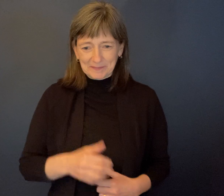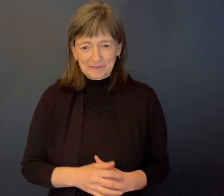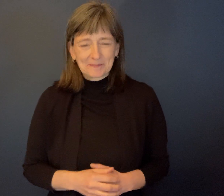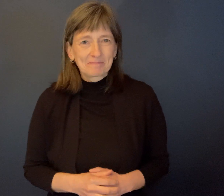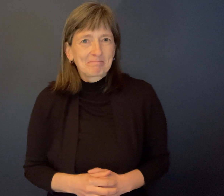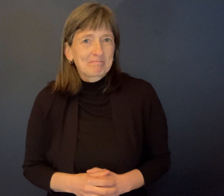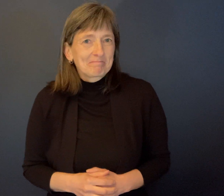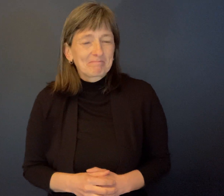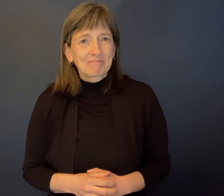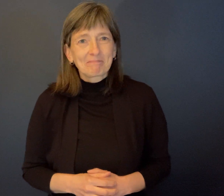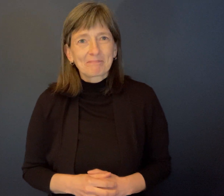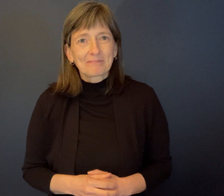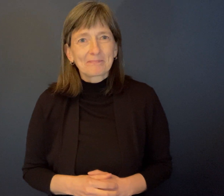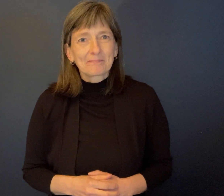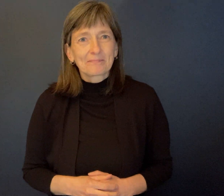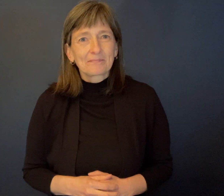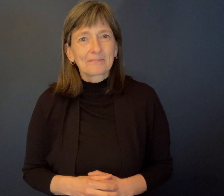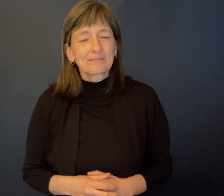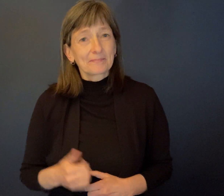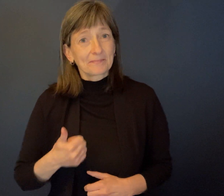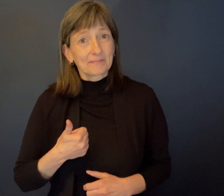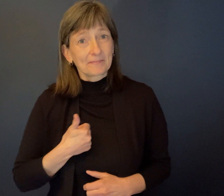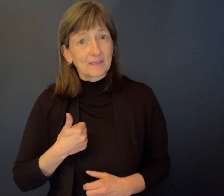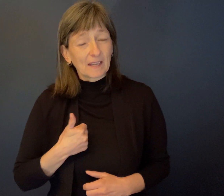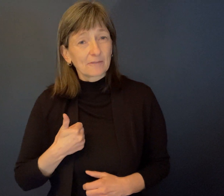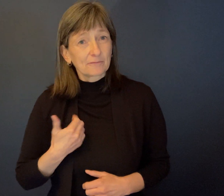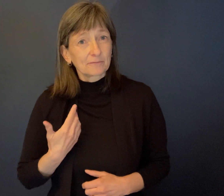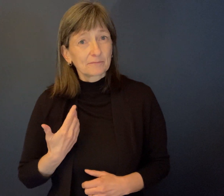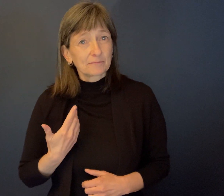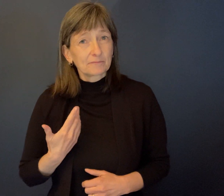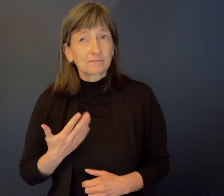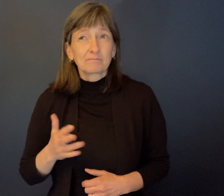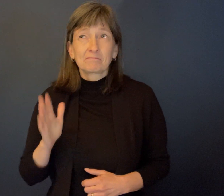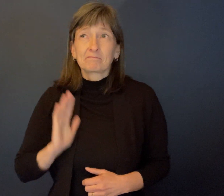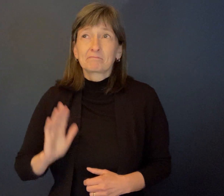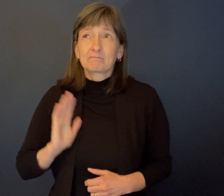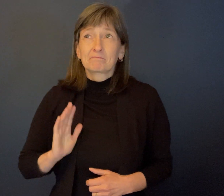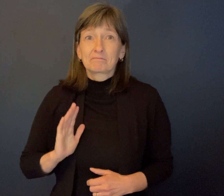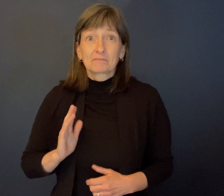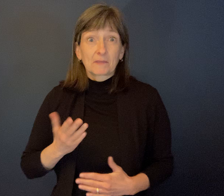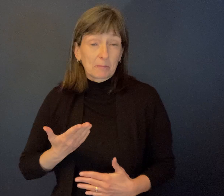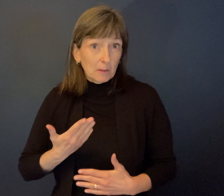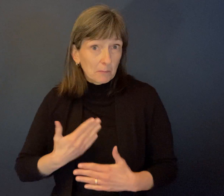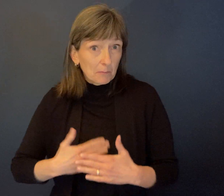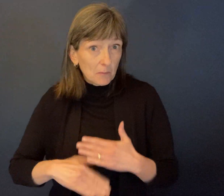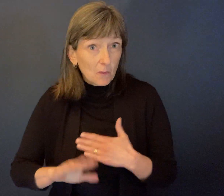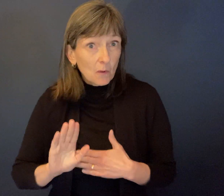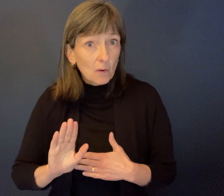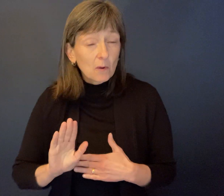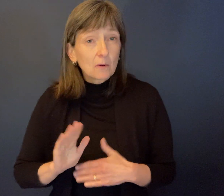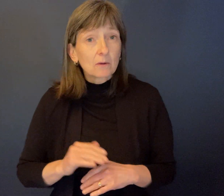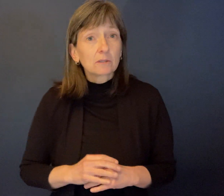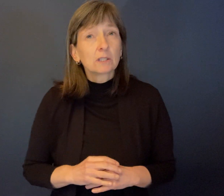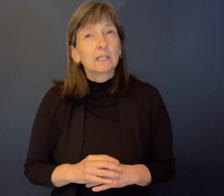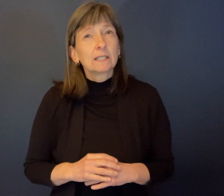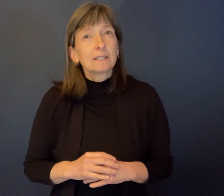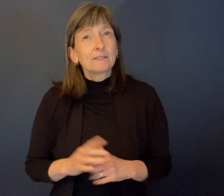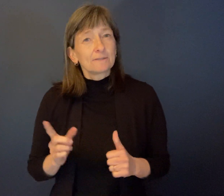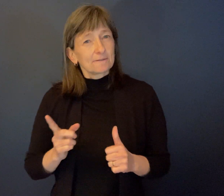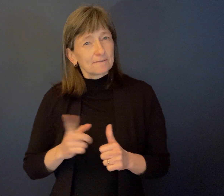My early years, let's go back to I guess my birth, that was my first involvement with the